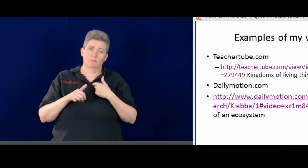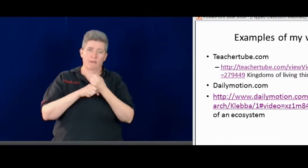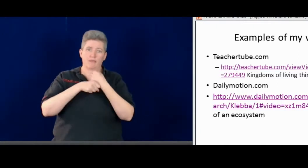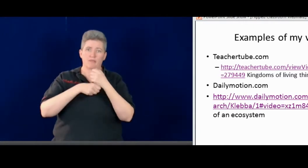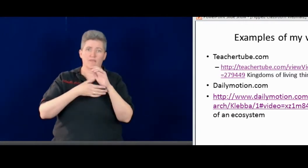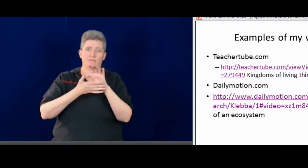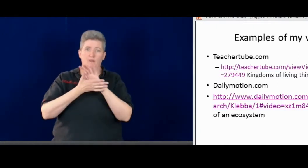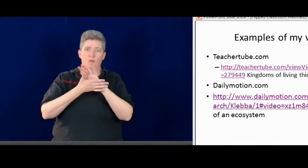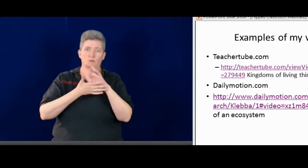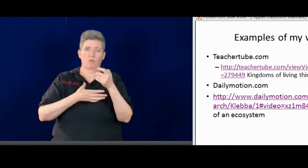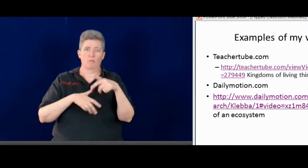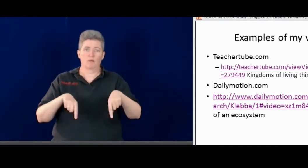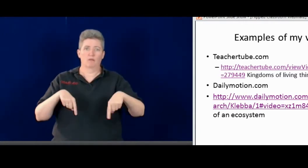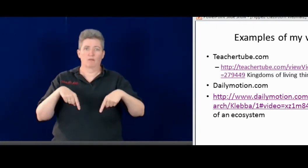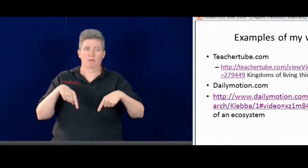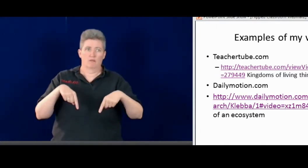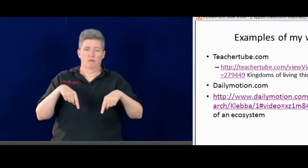process.